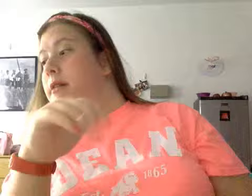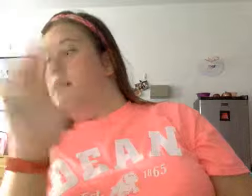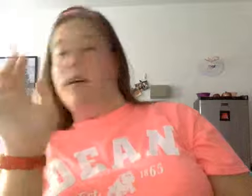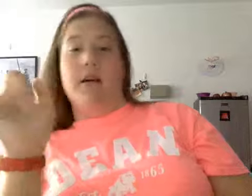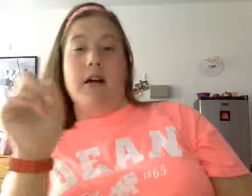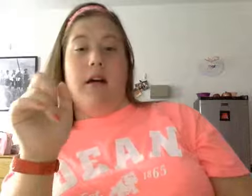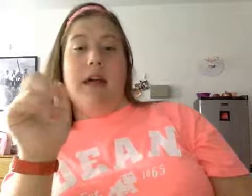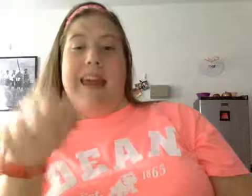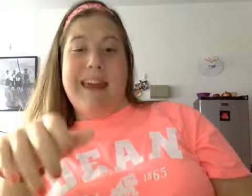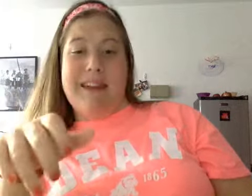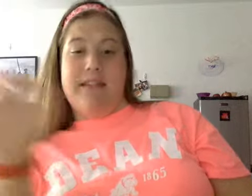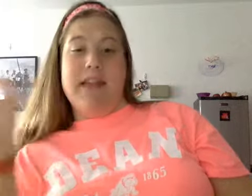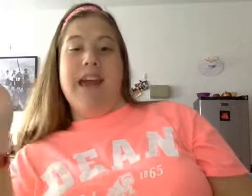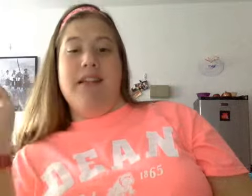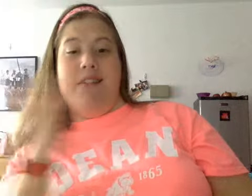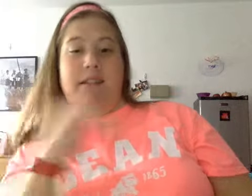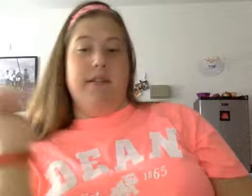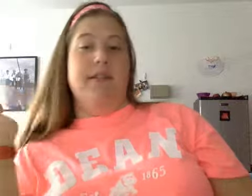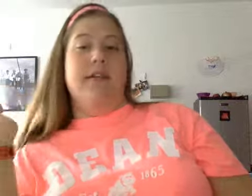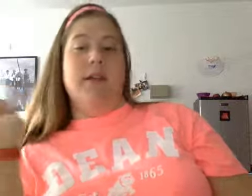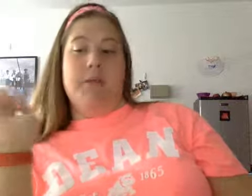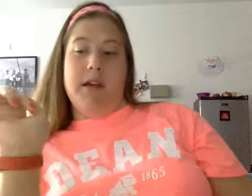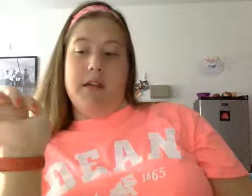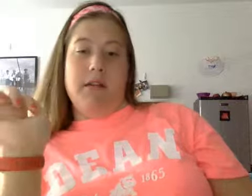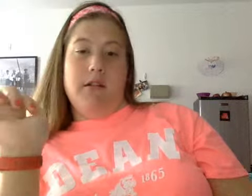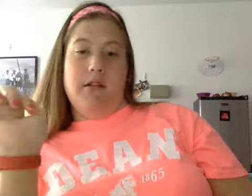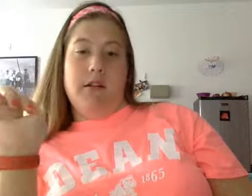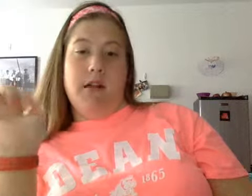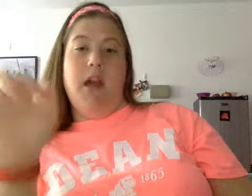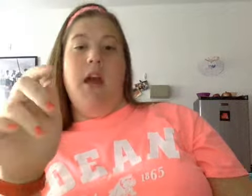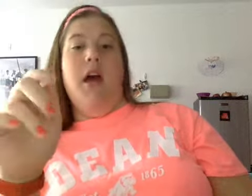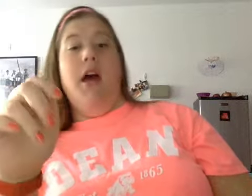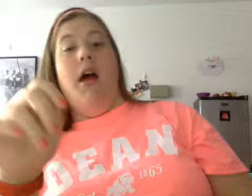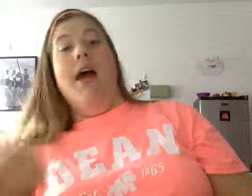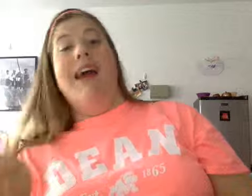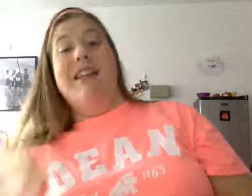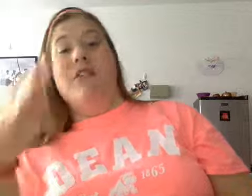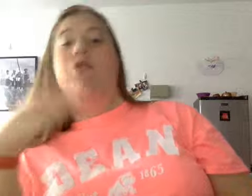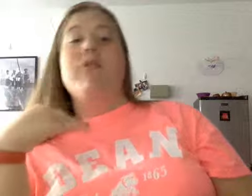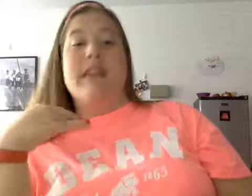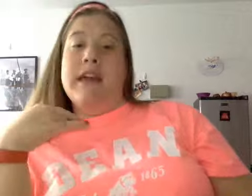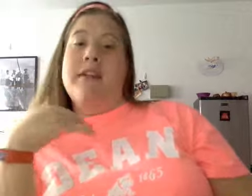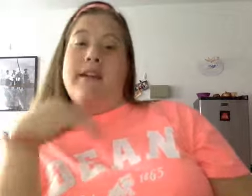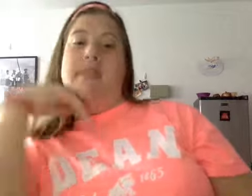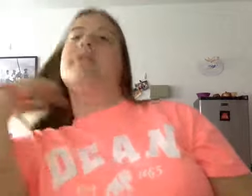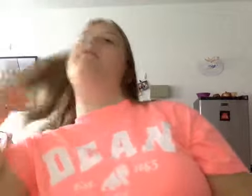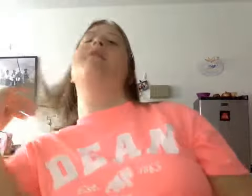AIDS and sick of cell anemia and the cool thing is that there are different